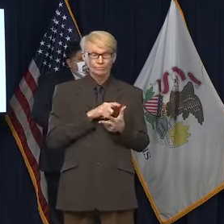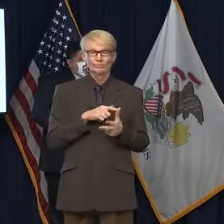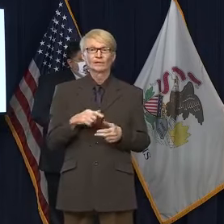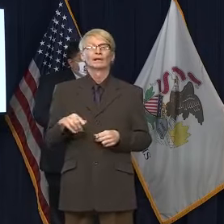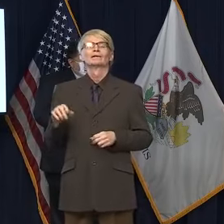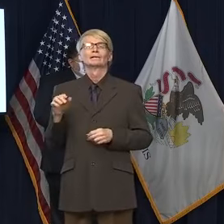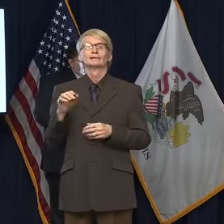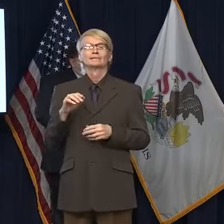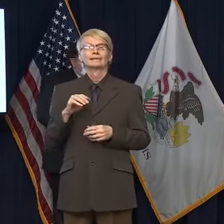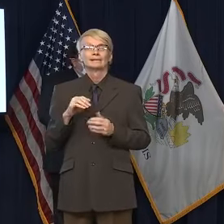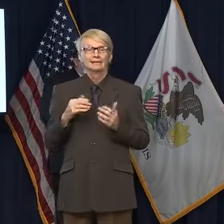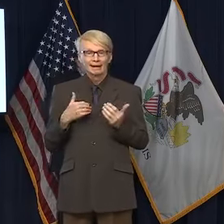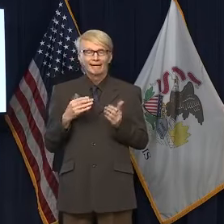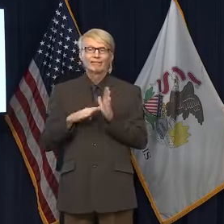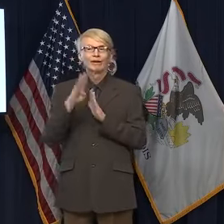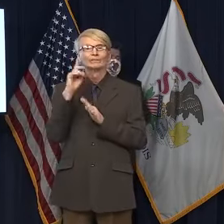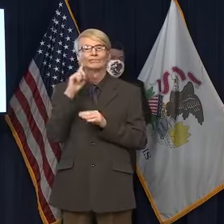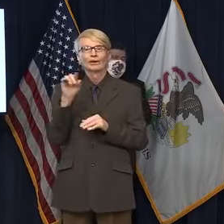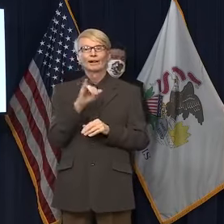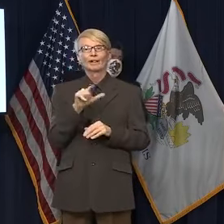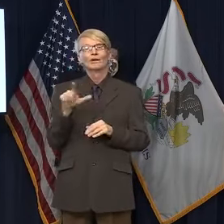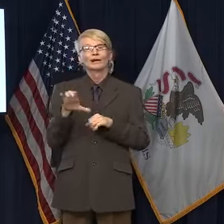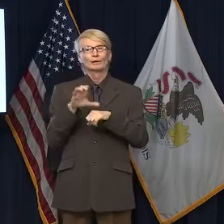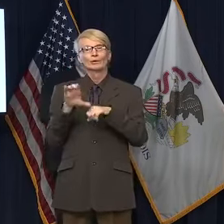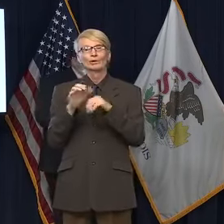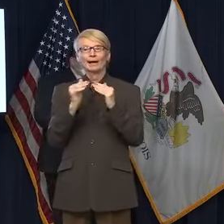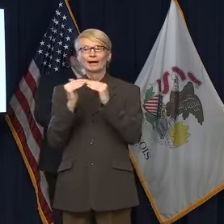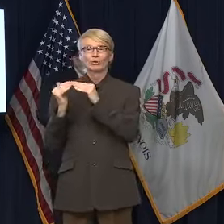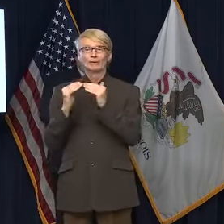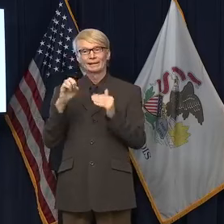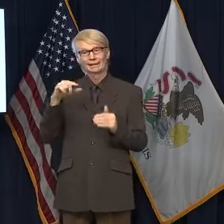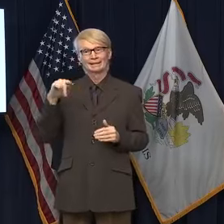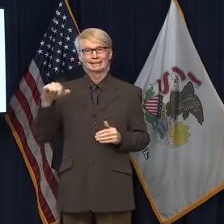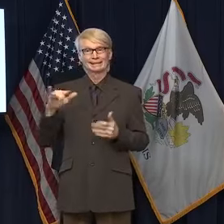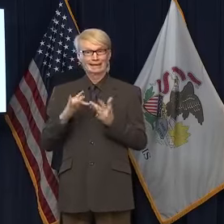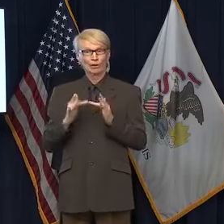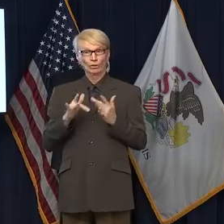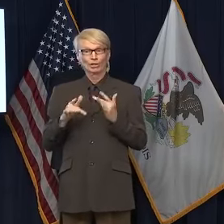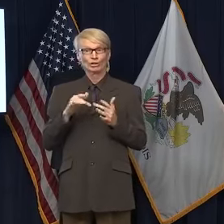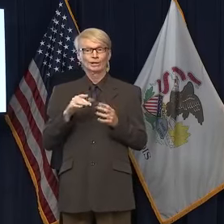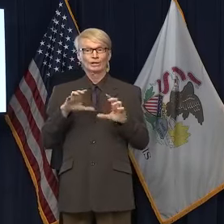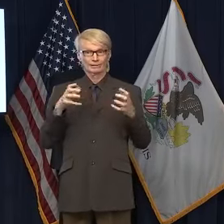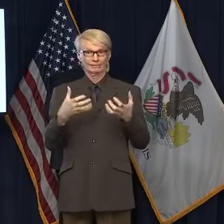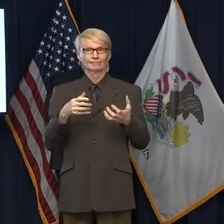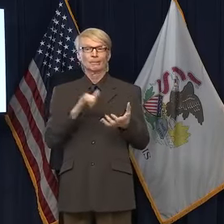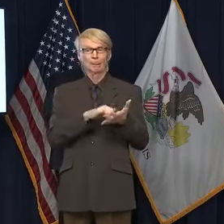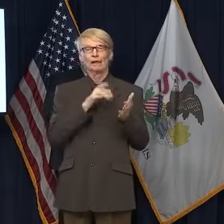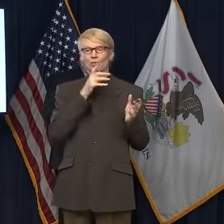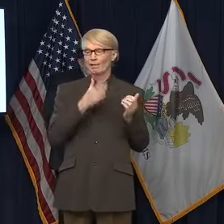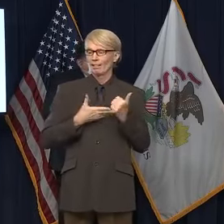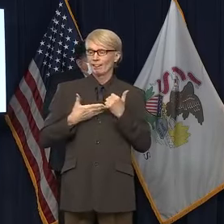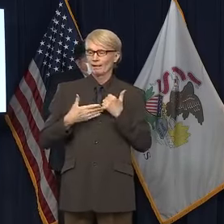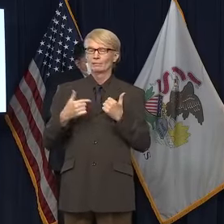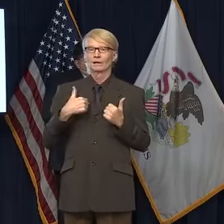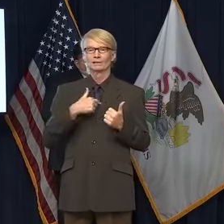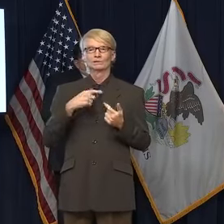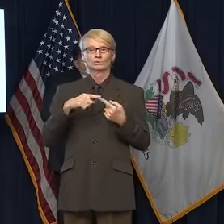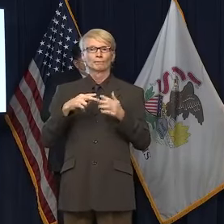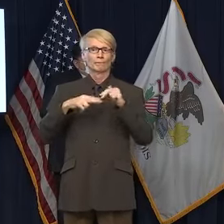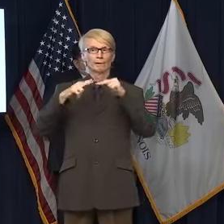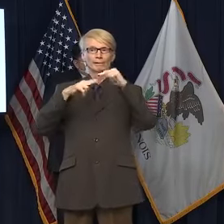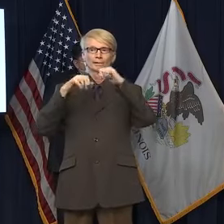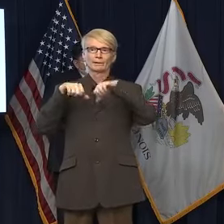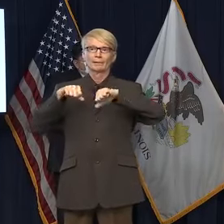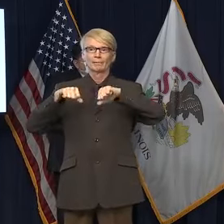Computer Equity Network that the Governor just announced, we'll complete the missing piece in our strategy to build capacity and connectivity